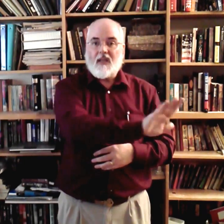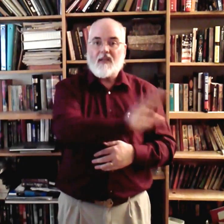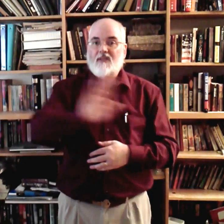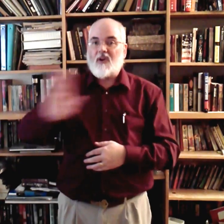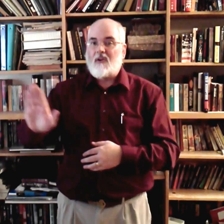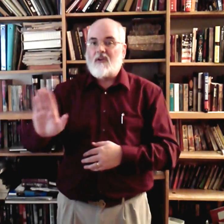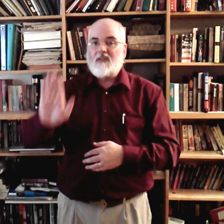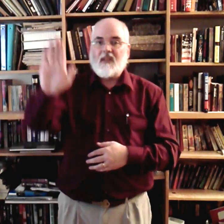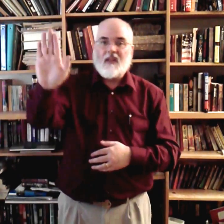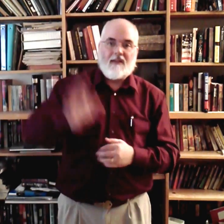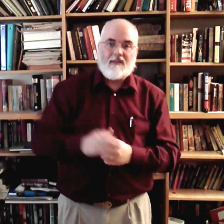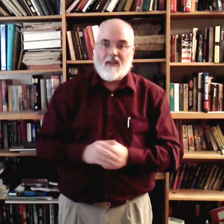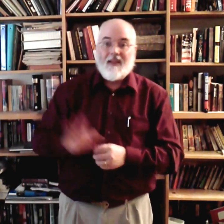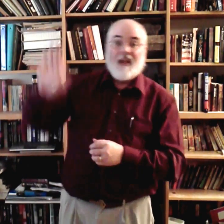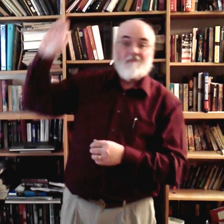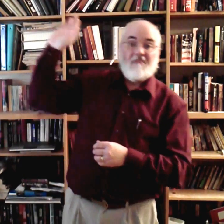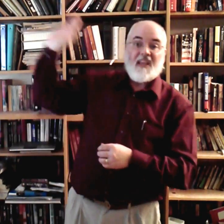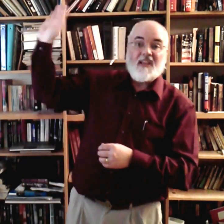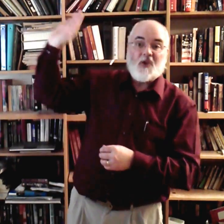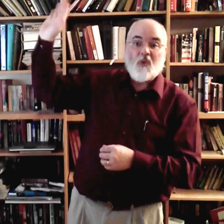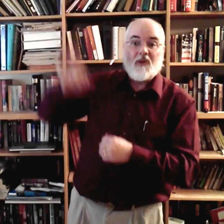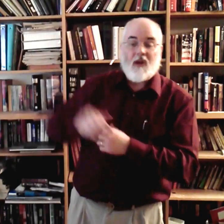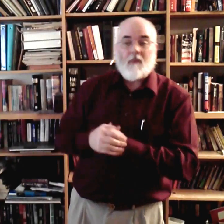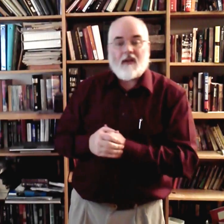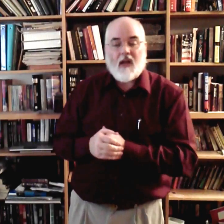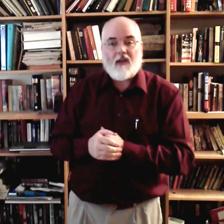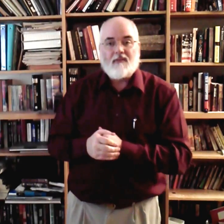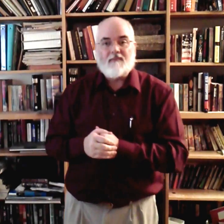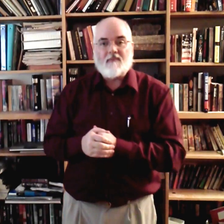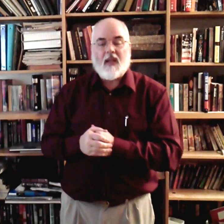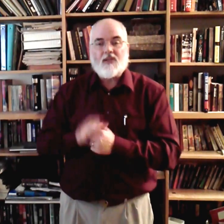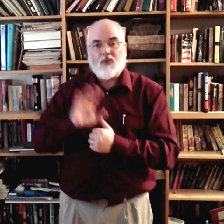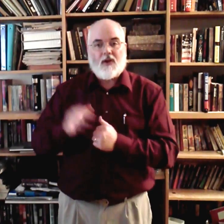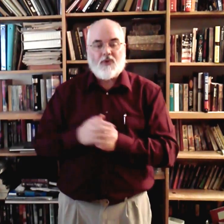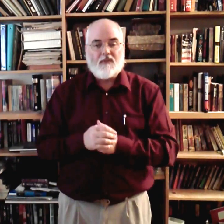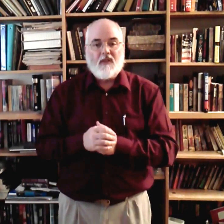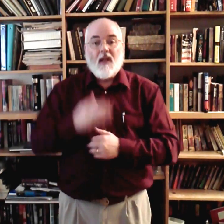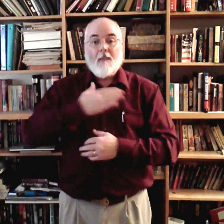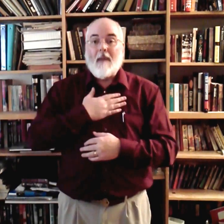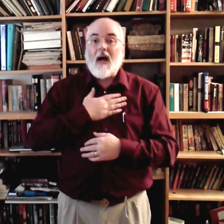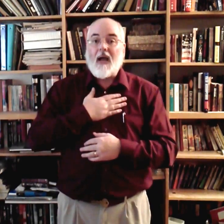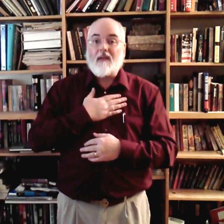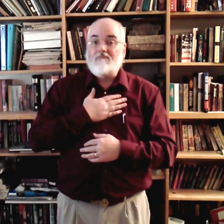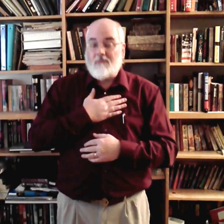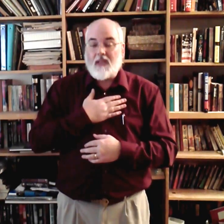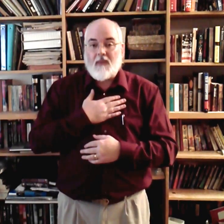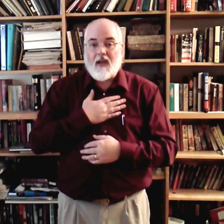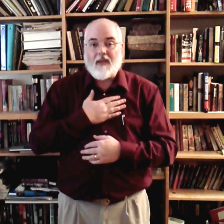His, hers, its. His when we talk about God. Okay? It's directional. My is mine.